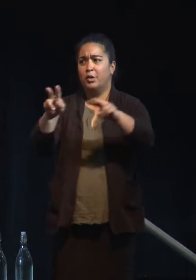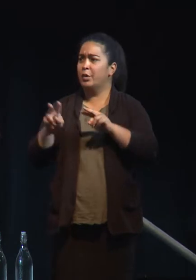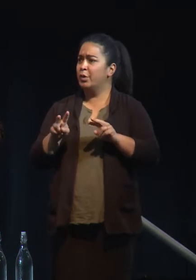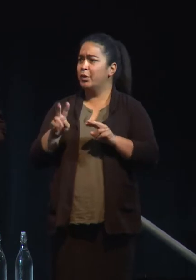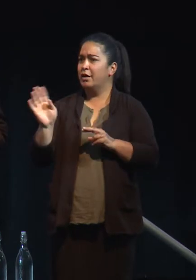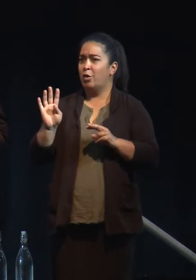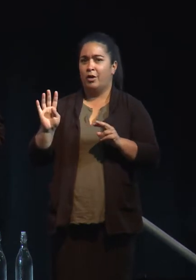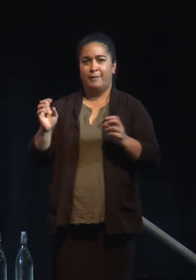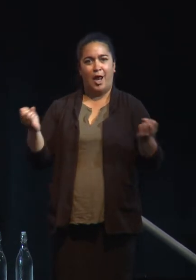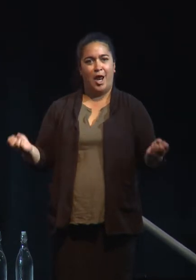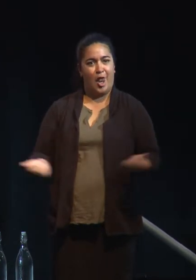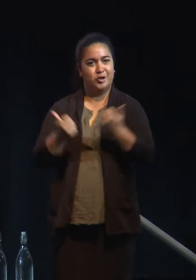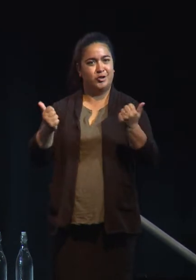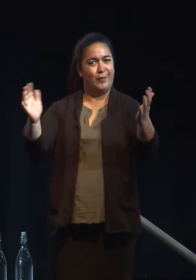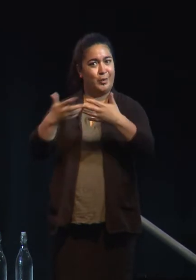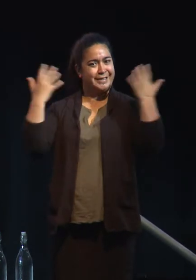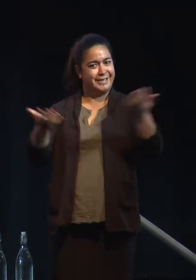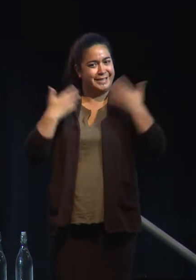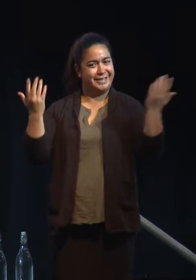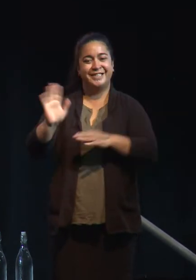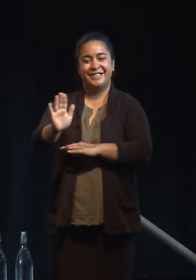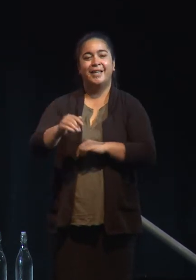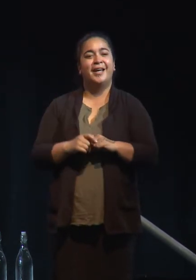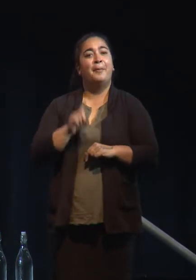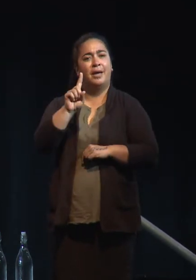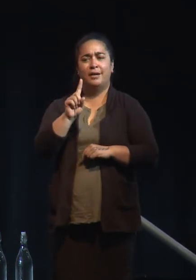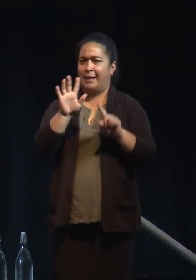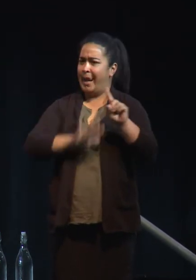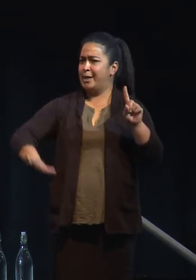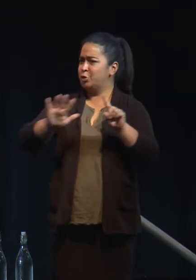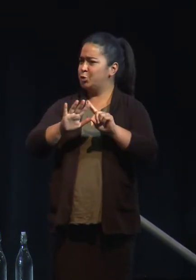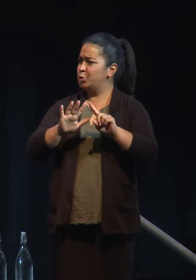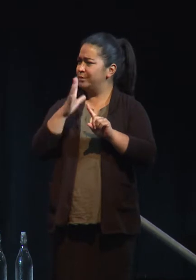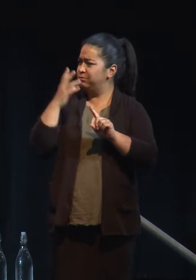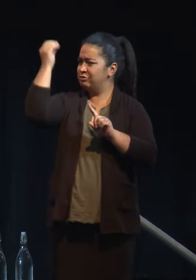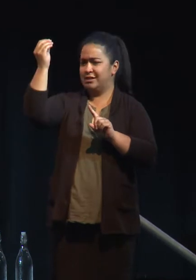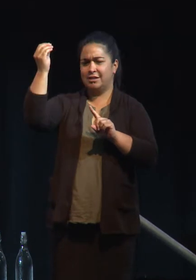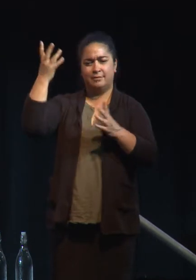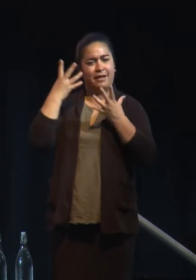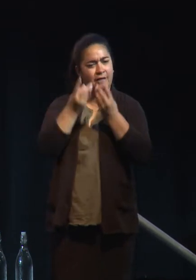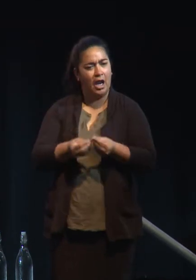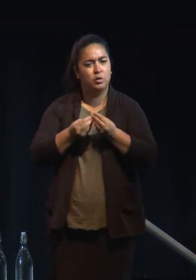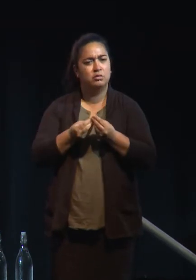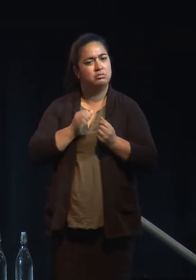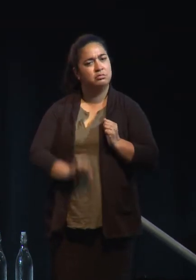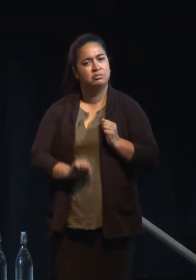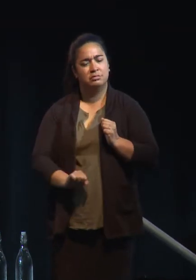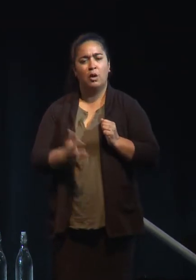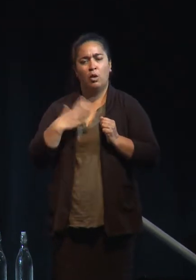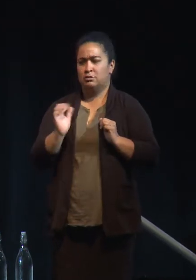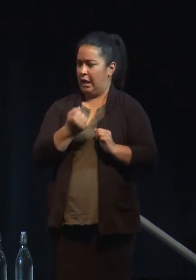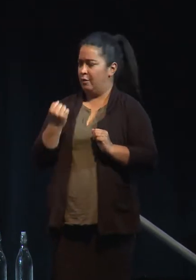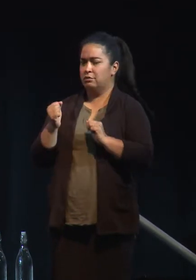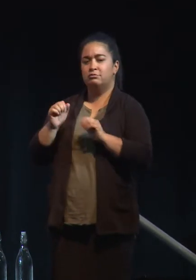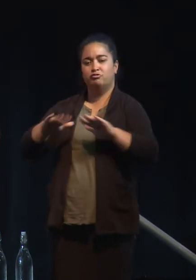high winds but for its national spirit, its value system which is how we wanted our children to be